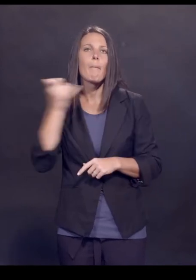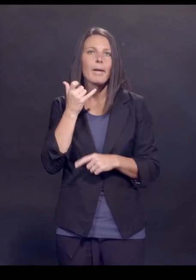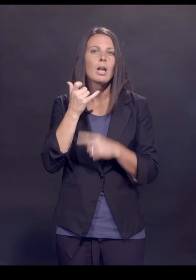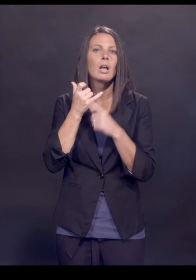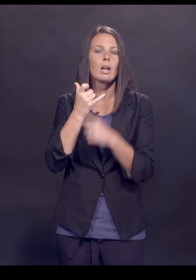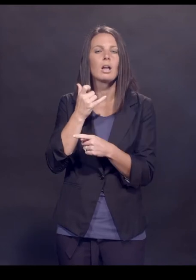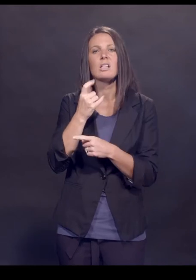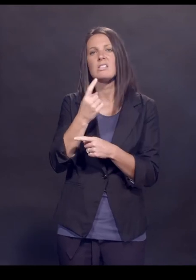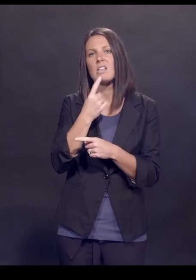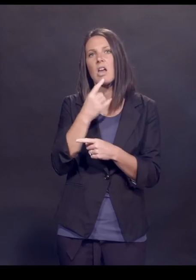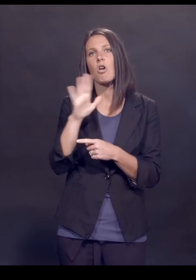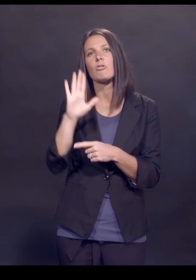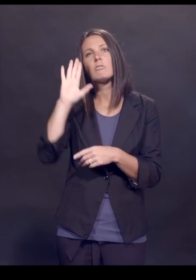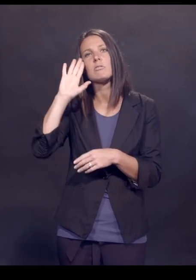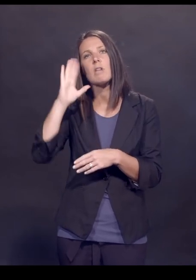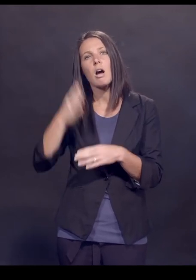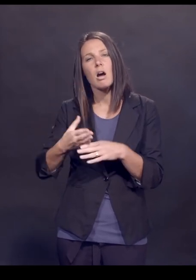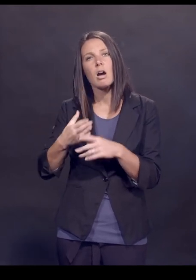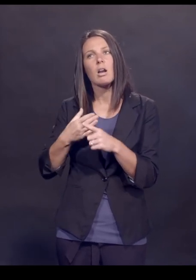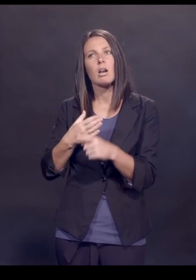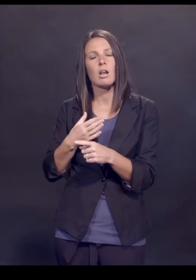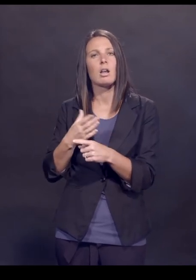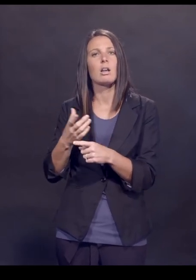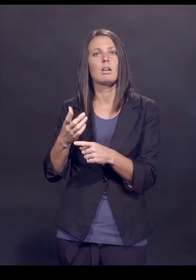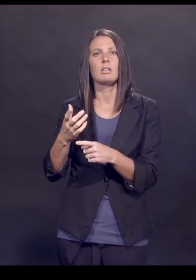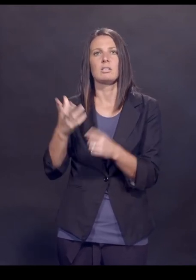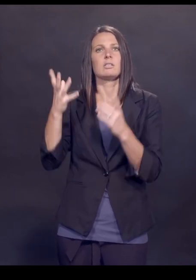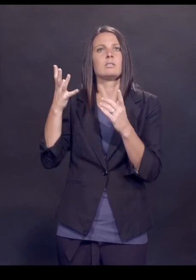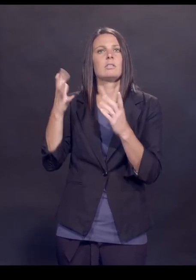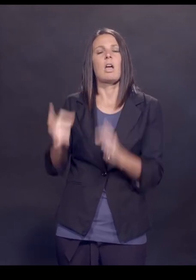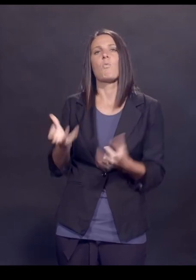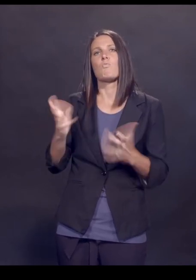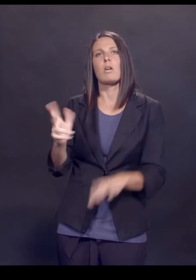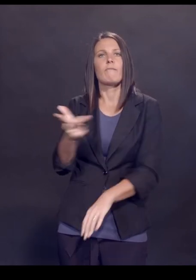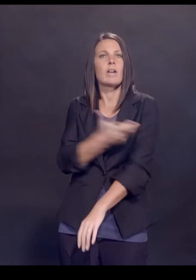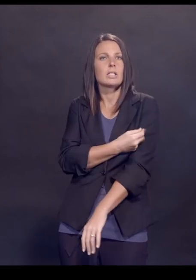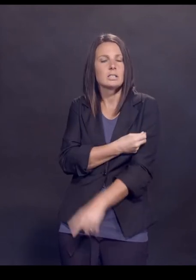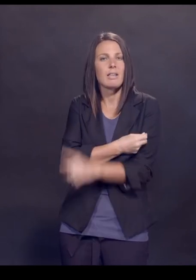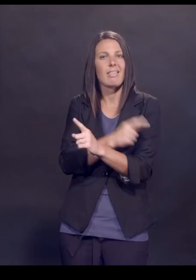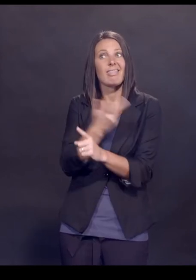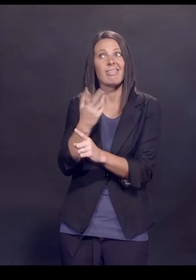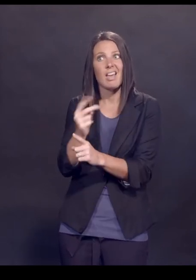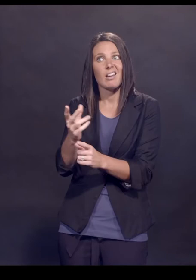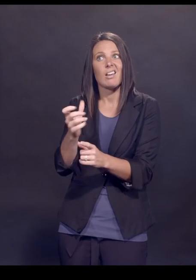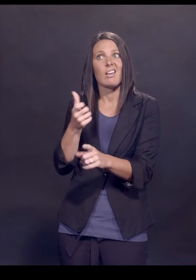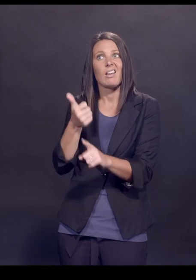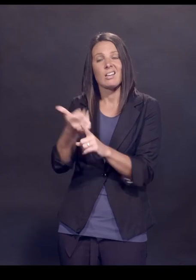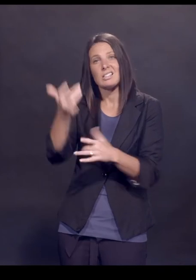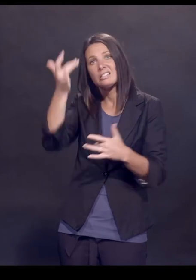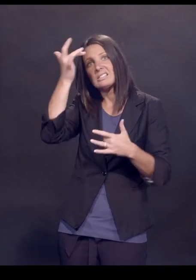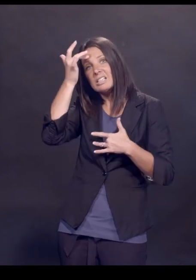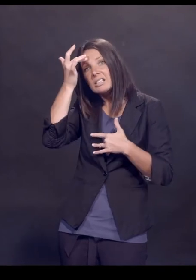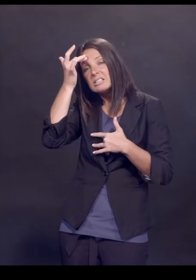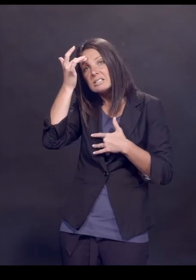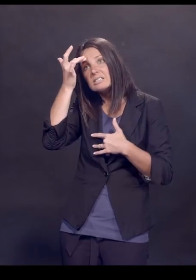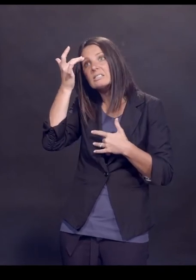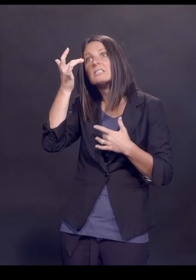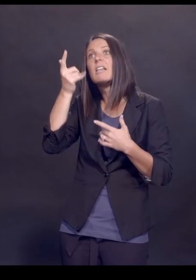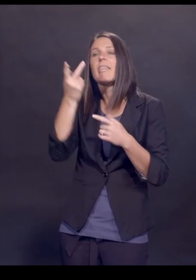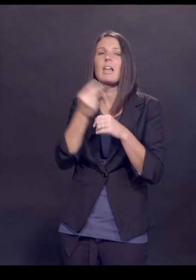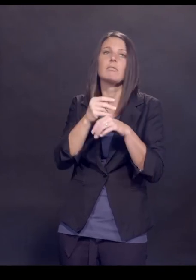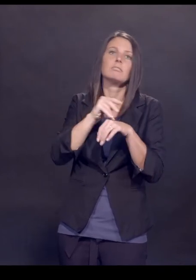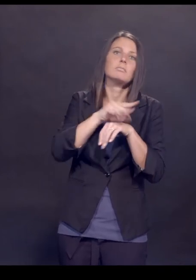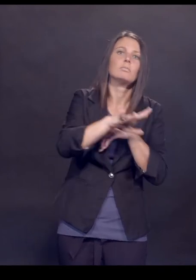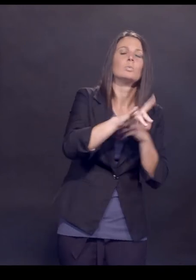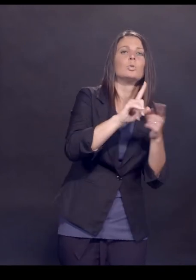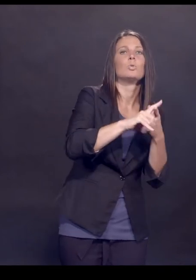unusual story. And she said that her son, her stepson had chosen not to get a vaccine. He then got COVID. He then transmitted that virus to his